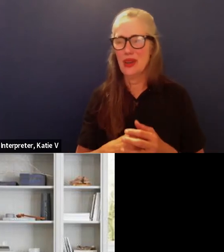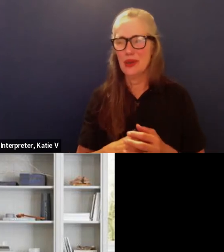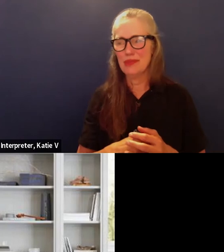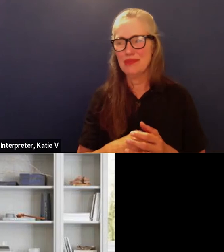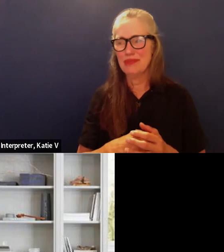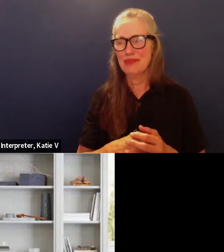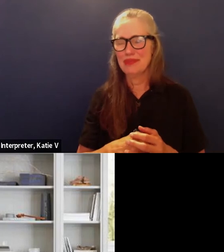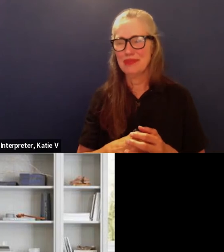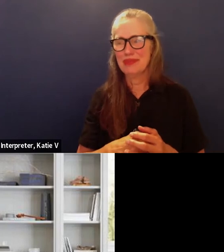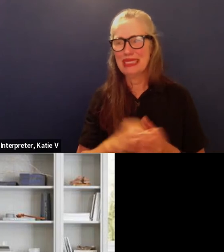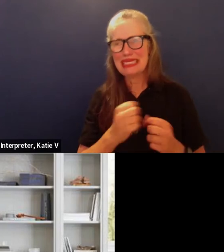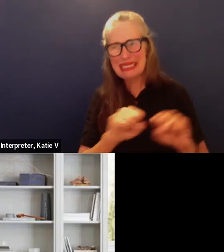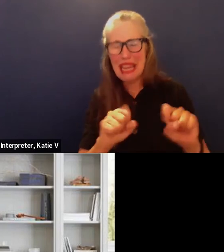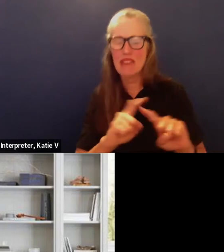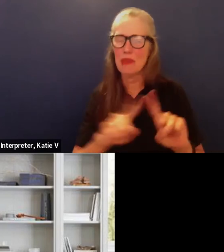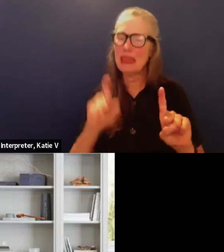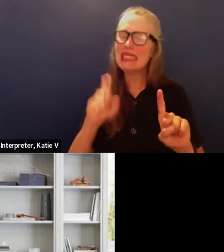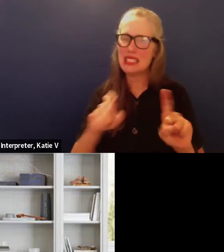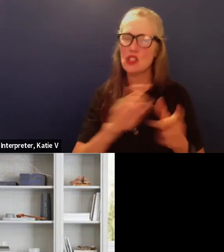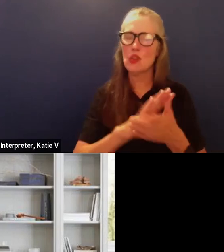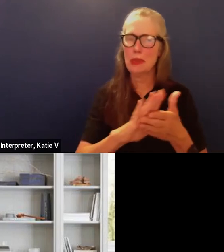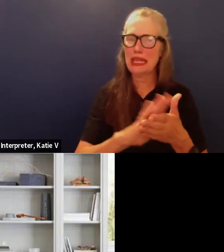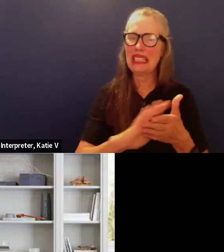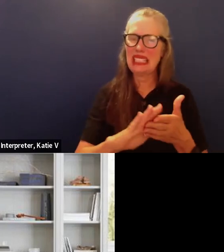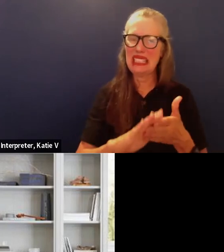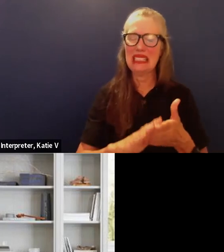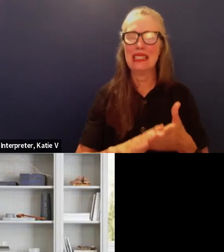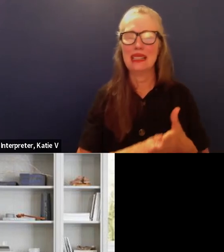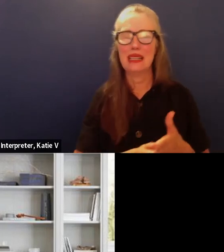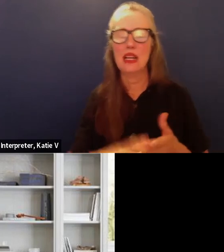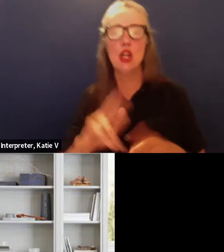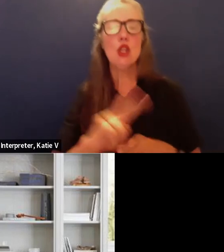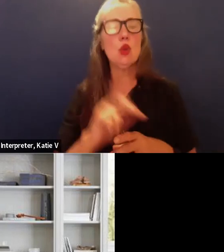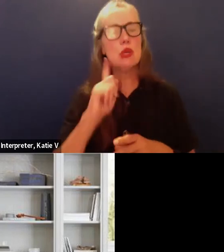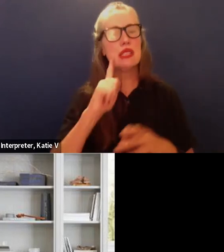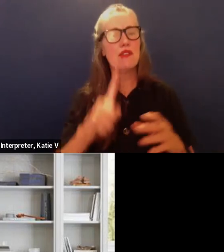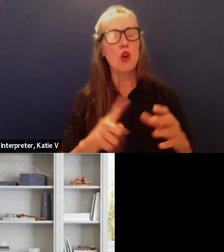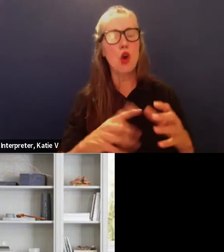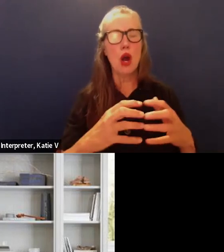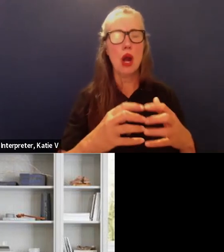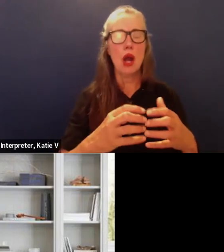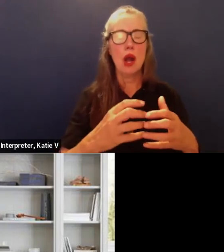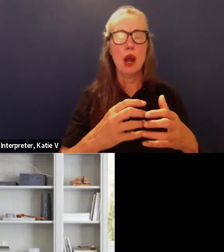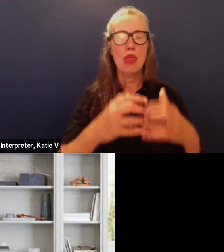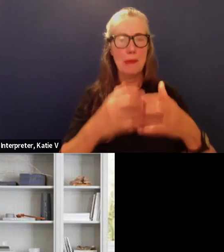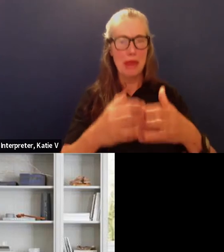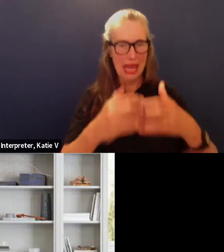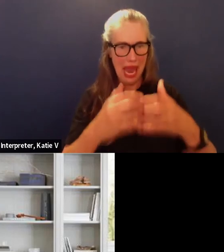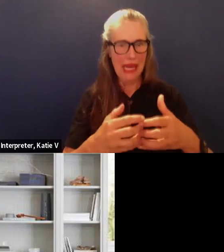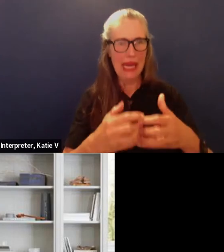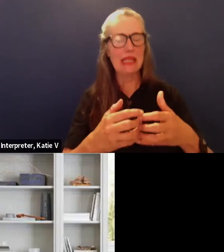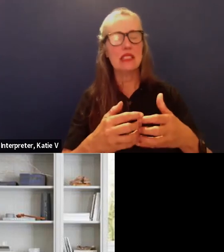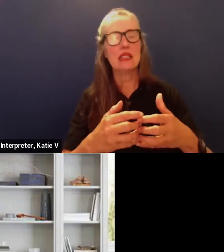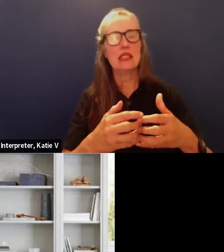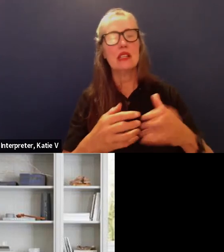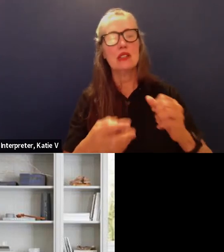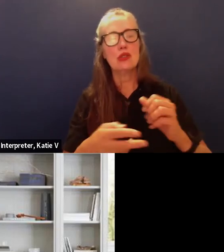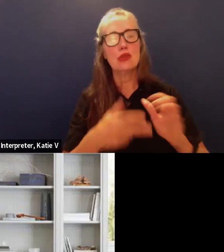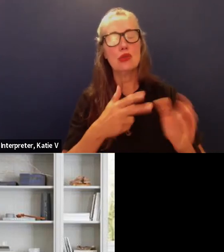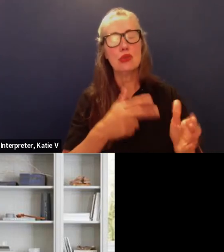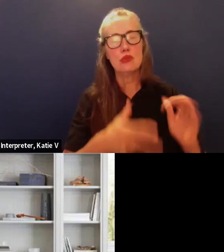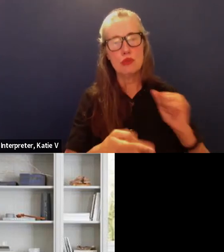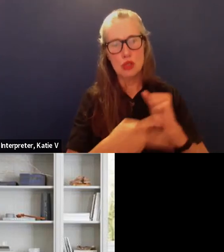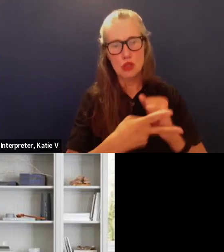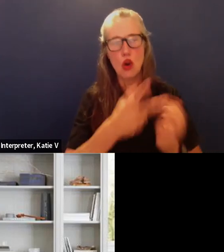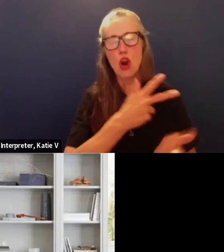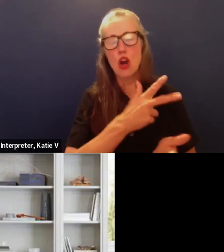So currently we are using just parts of it for our mechanics and to store our, you know, trucks and parking